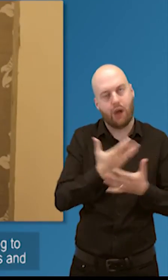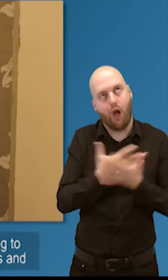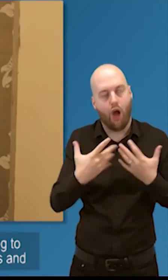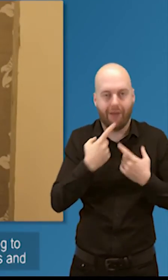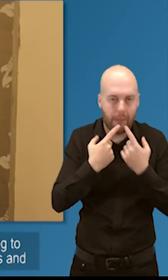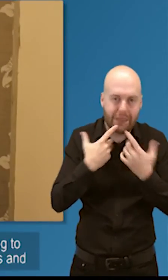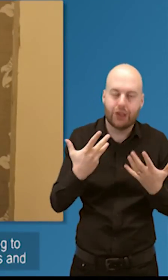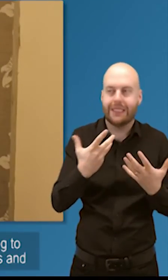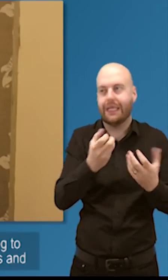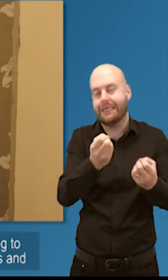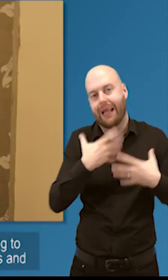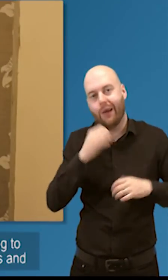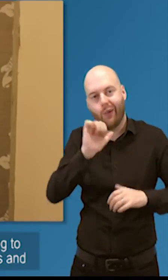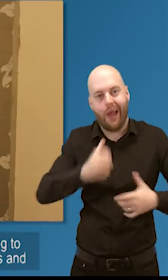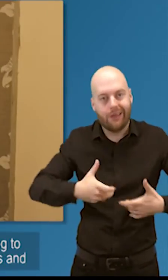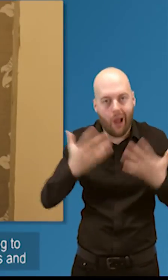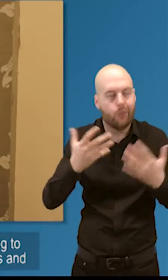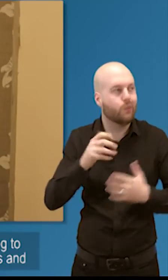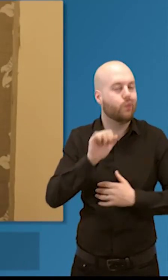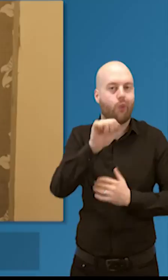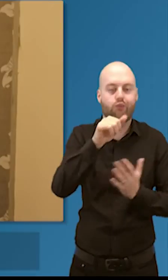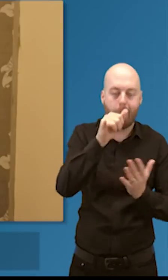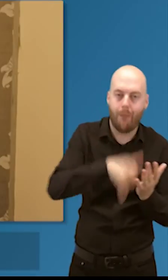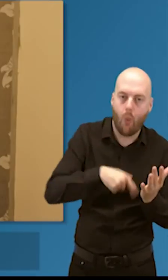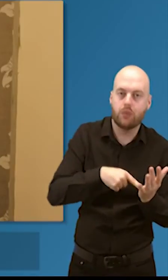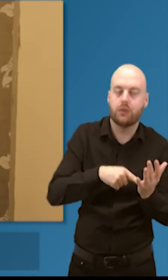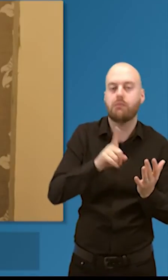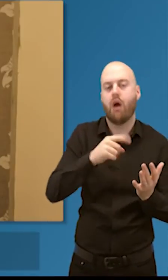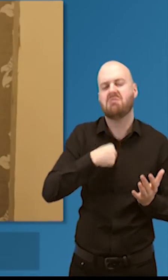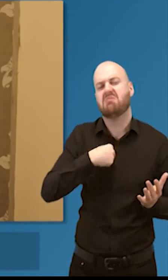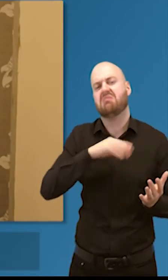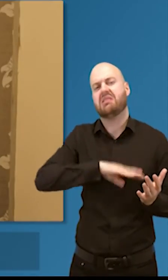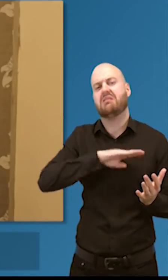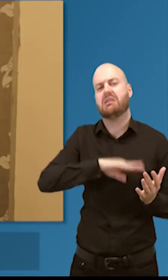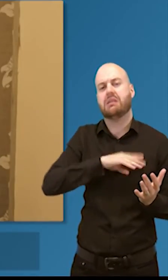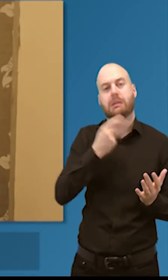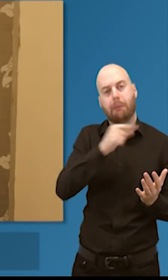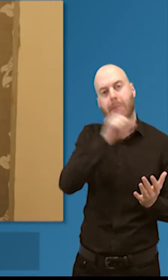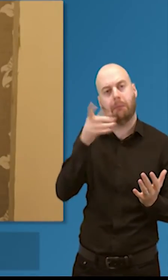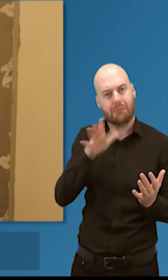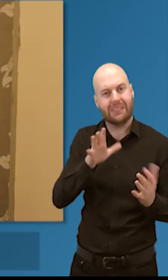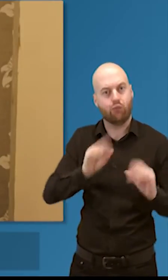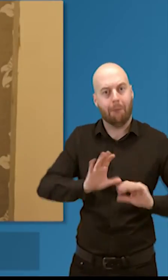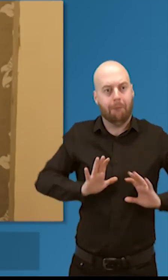bothering to stop and read them. So it's not like it's coming to us and nobody's doing anything with them. We are and then other people are looking.